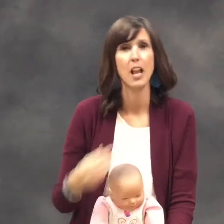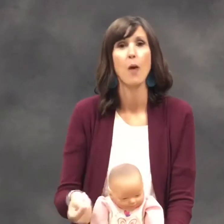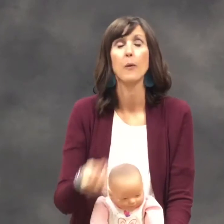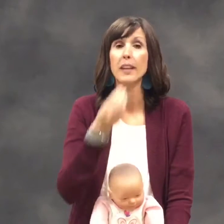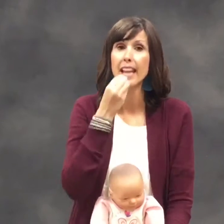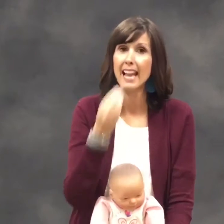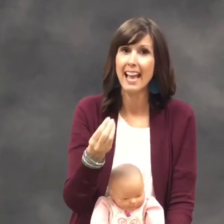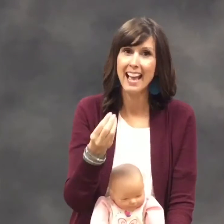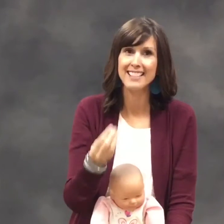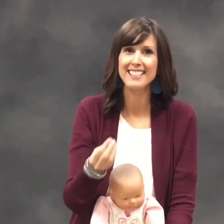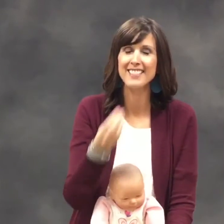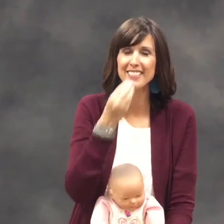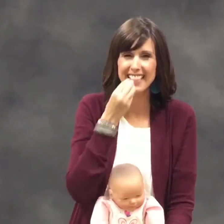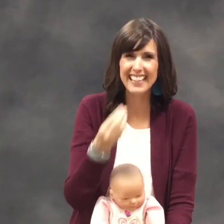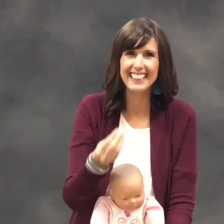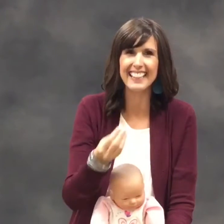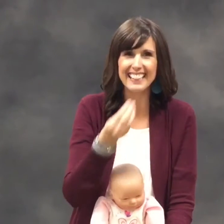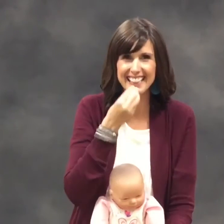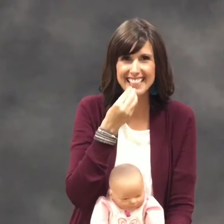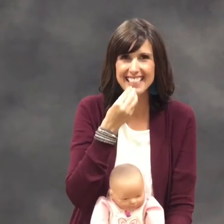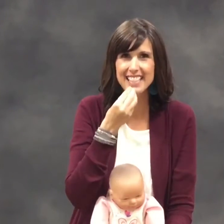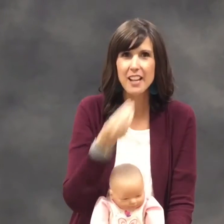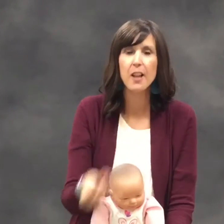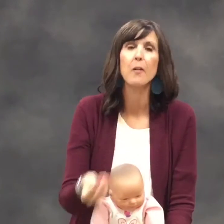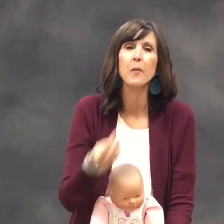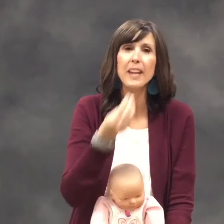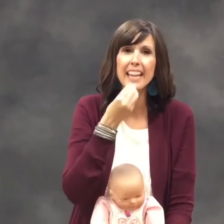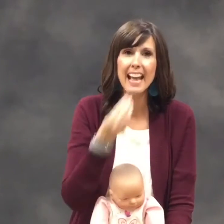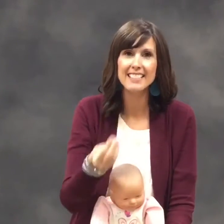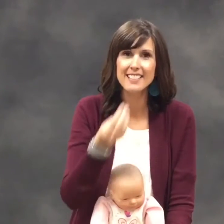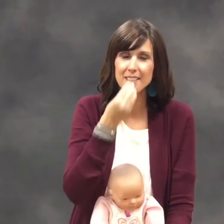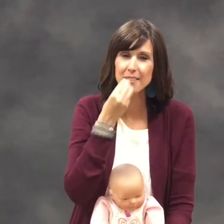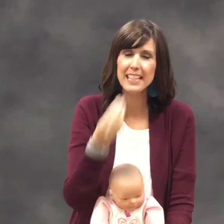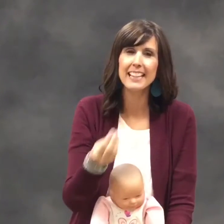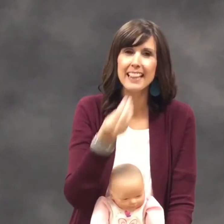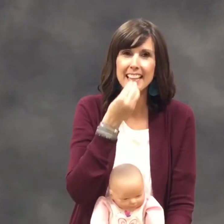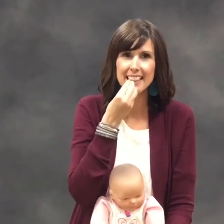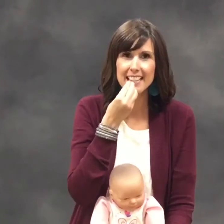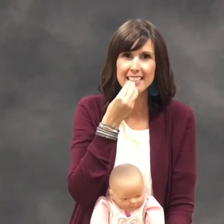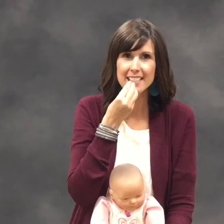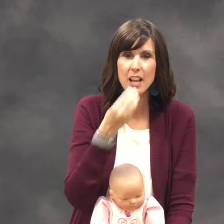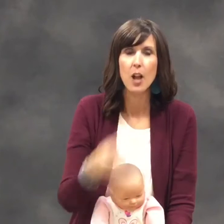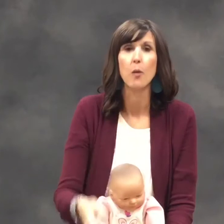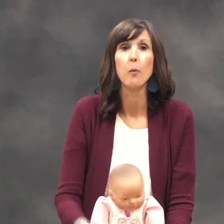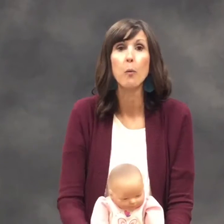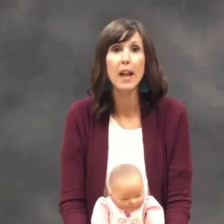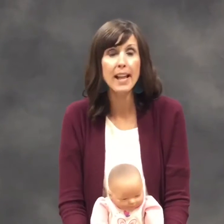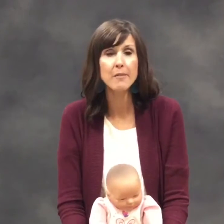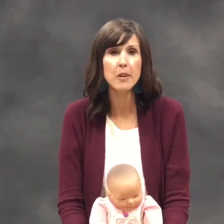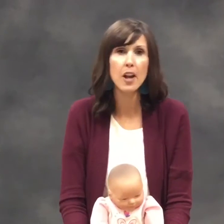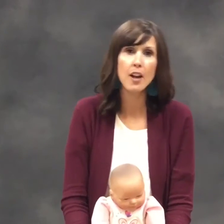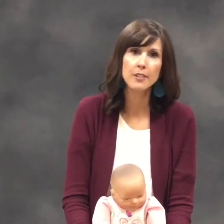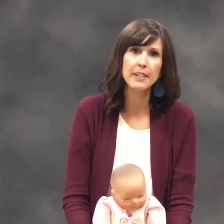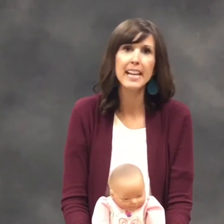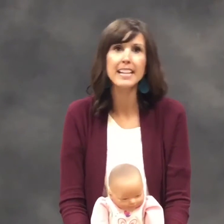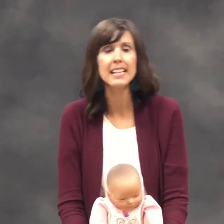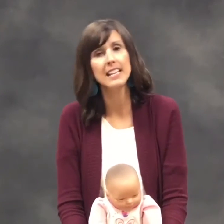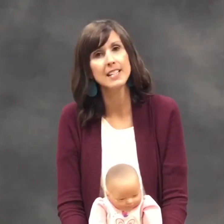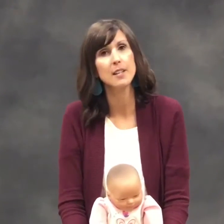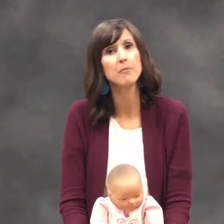We ask to eat like this. We ask to eat like this. When we're hungry and need some